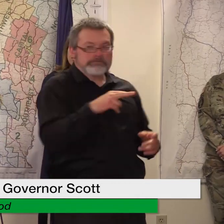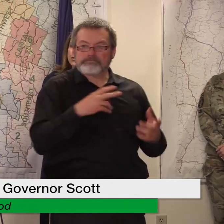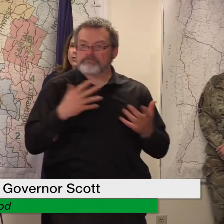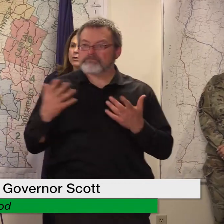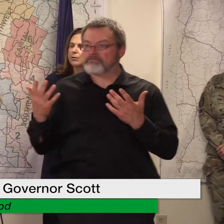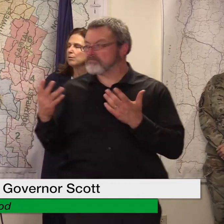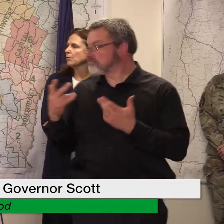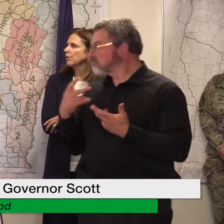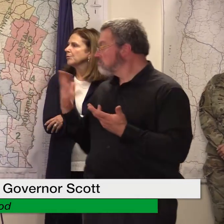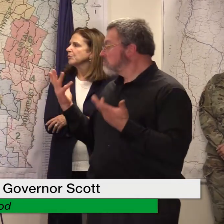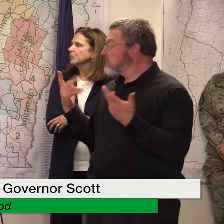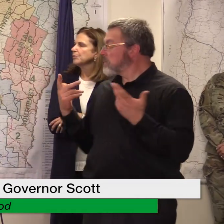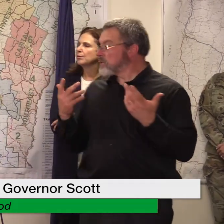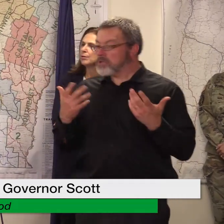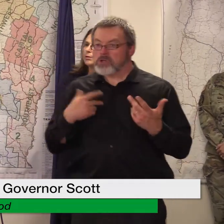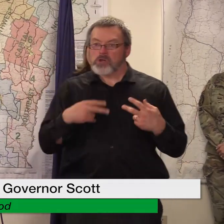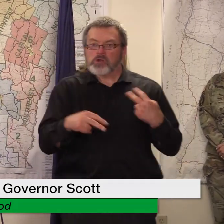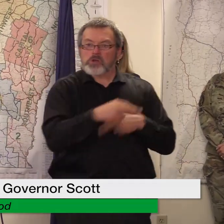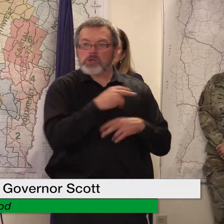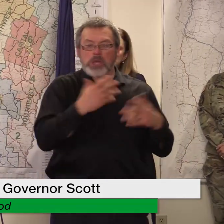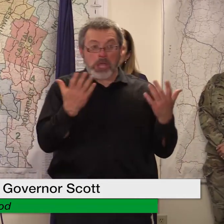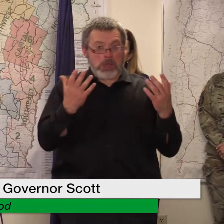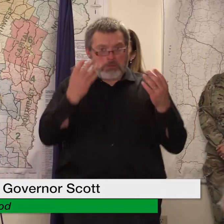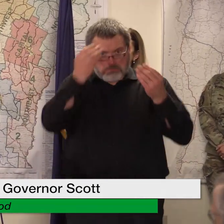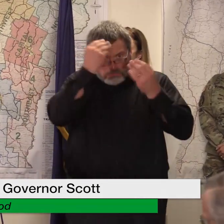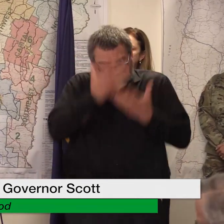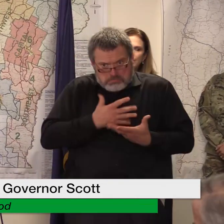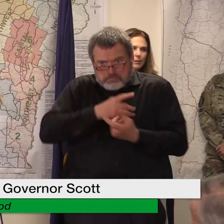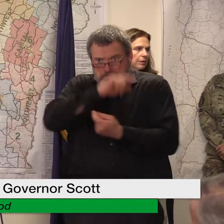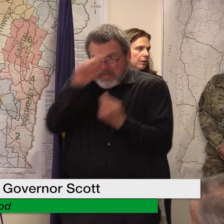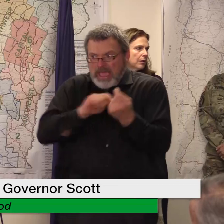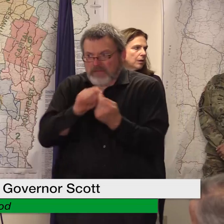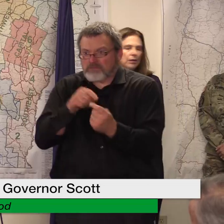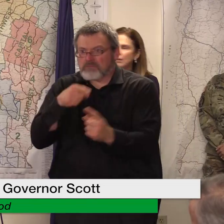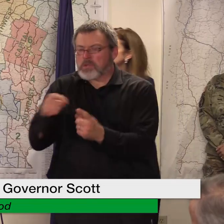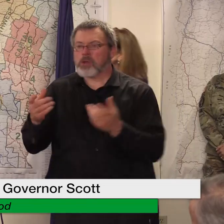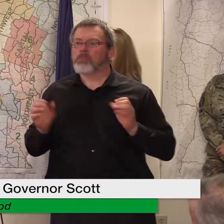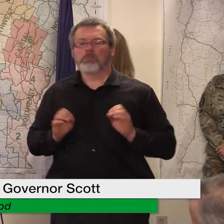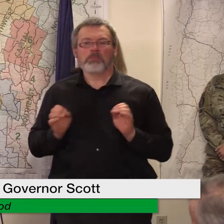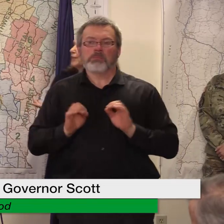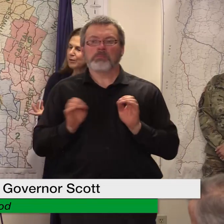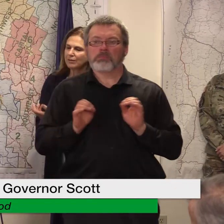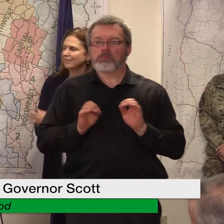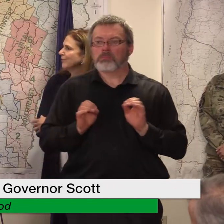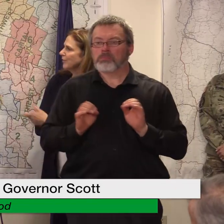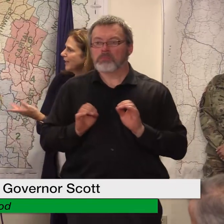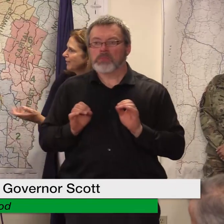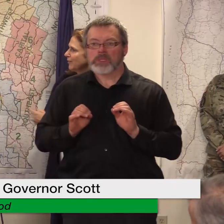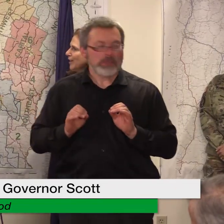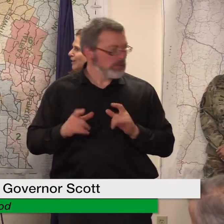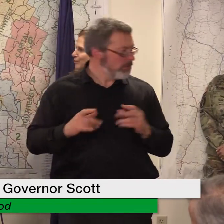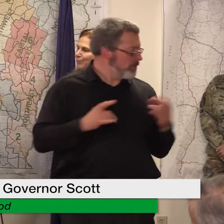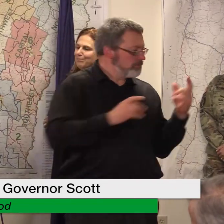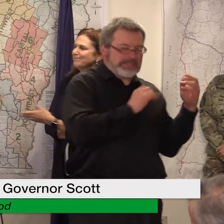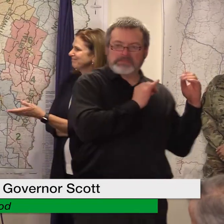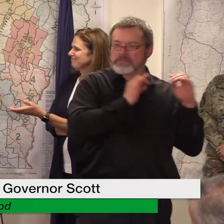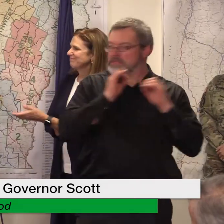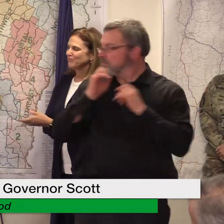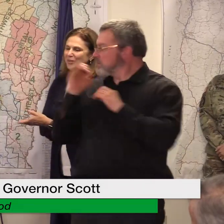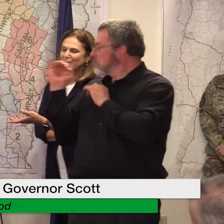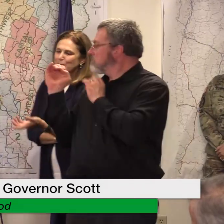but i haven't heard any of anything specific at this point maybe i know there were we had um